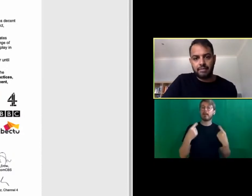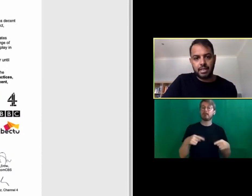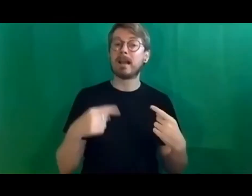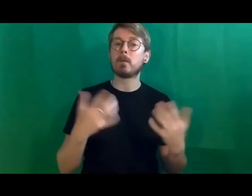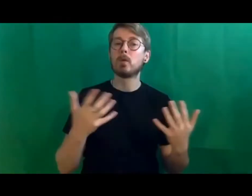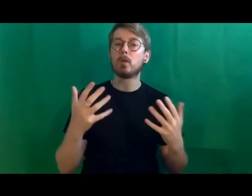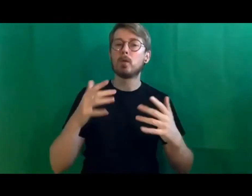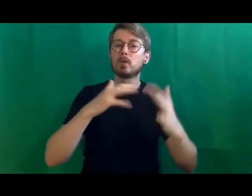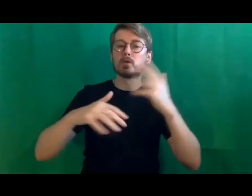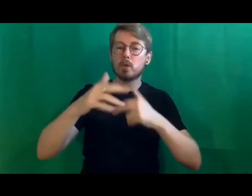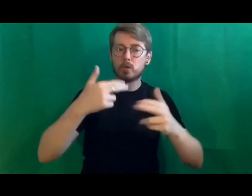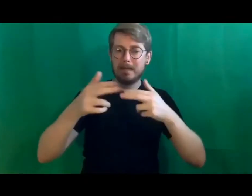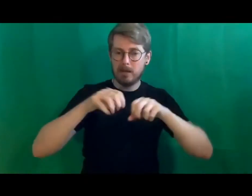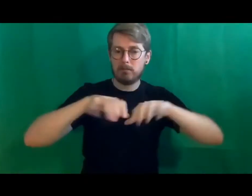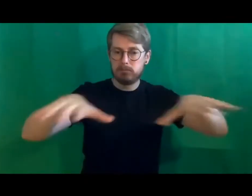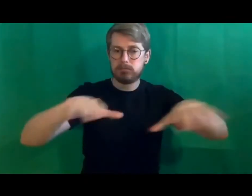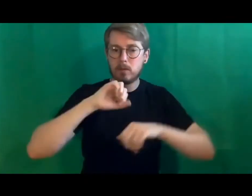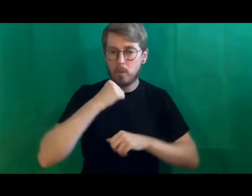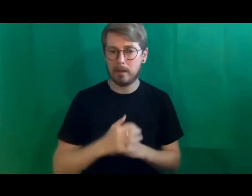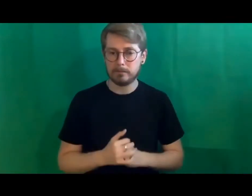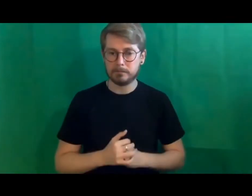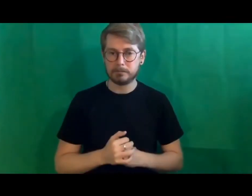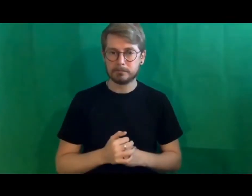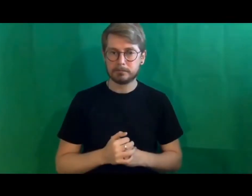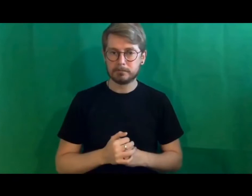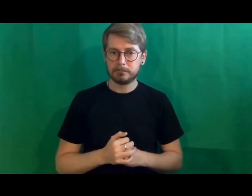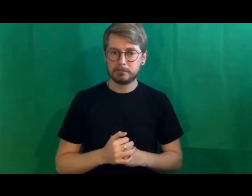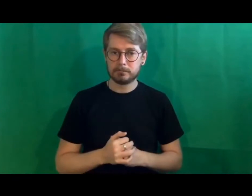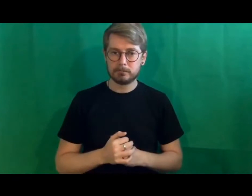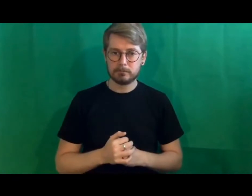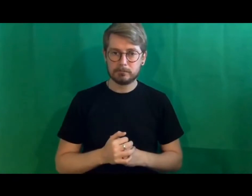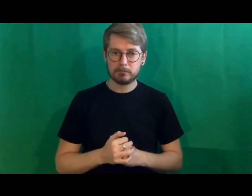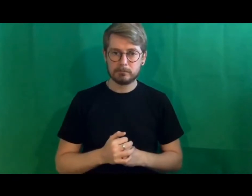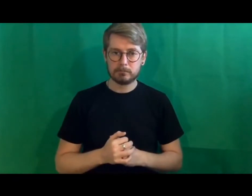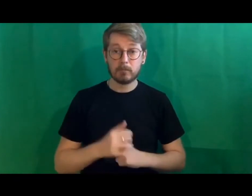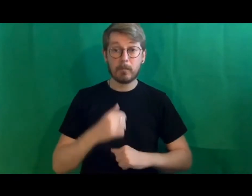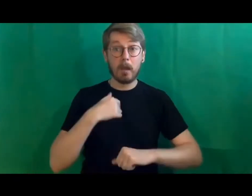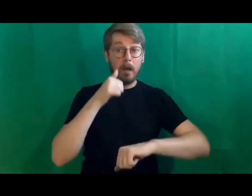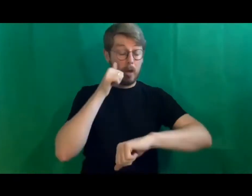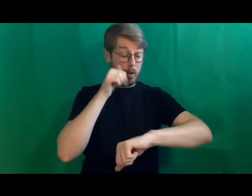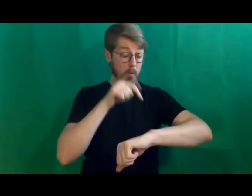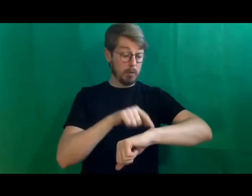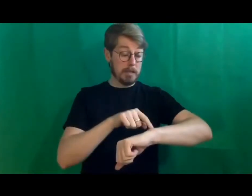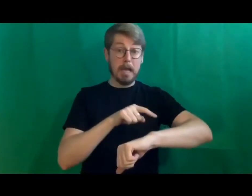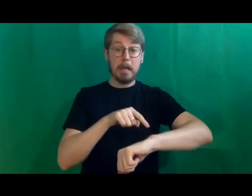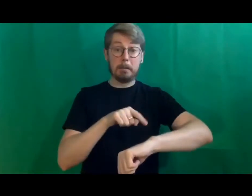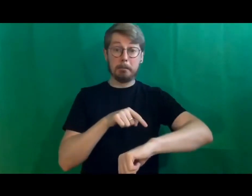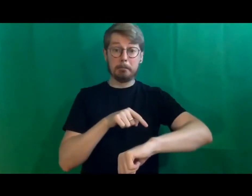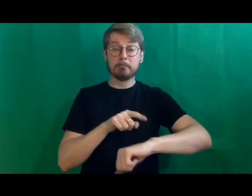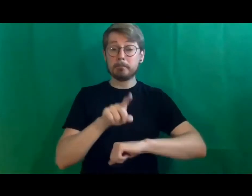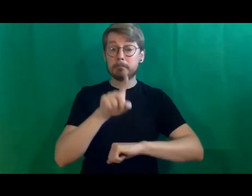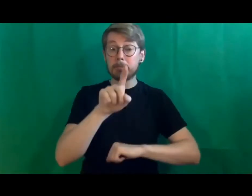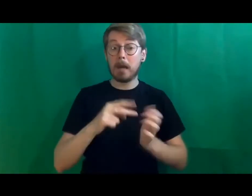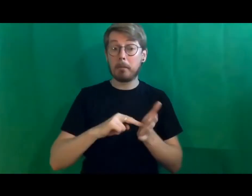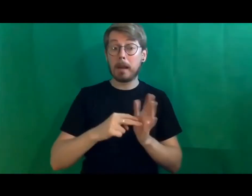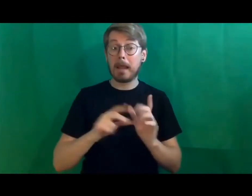socials after this session I'm aware for um that we're running out of time um so the plan at the